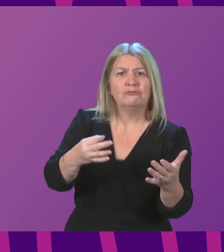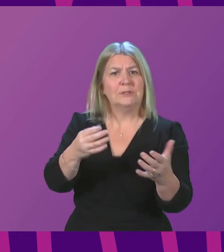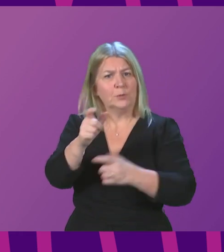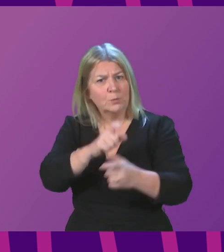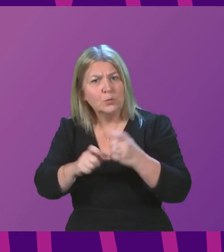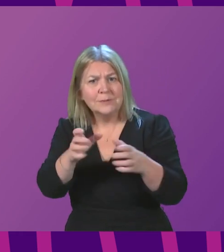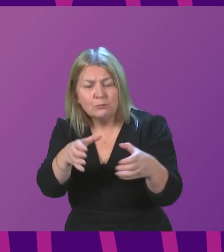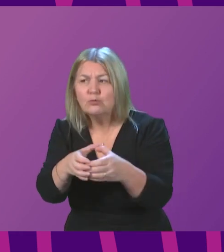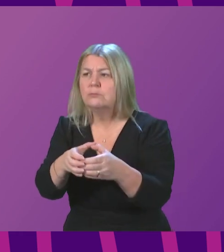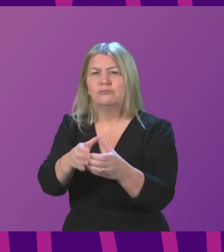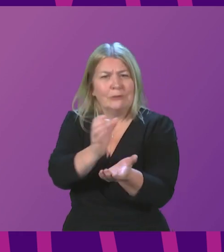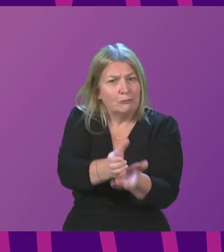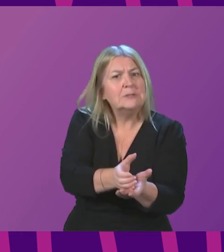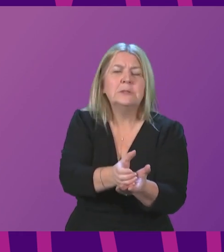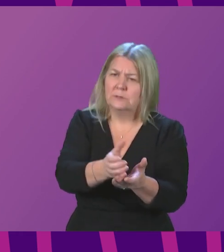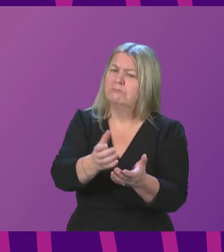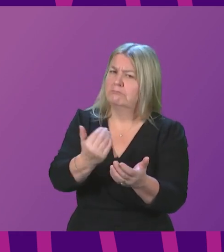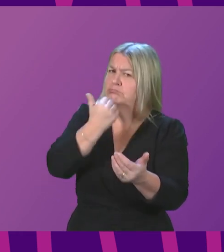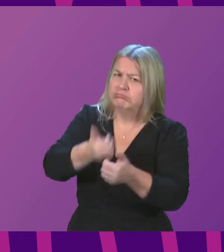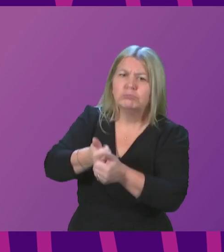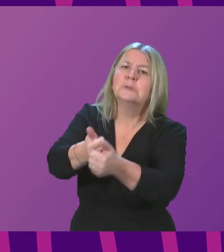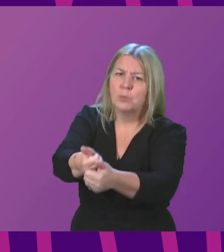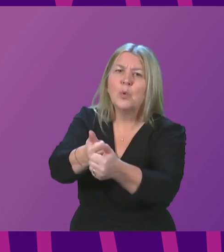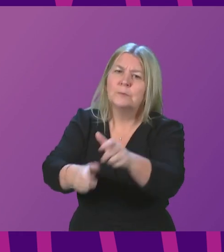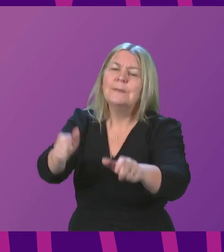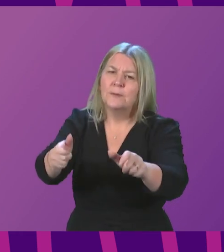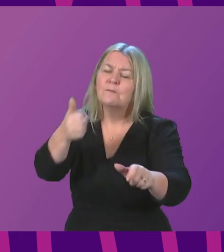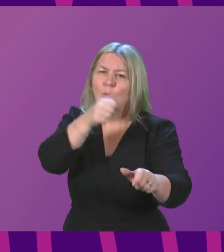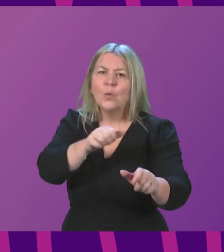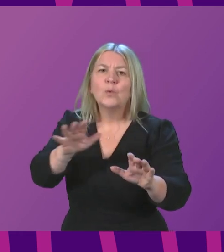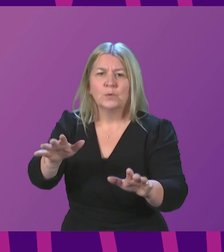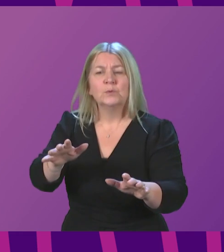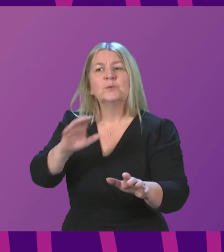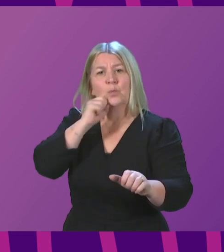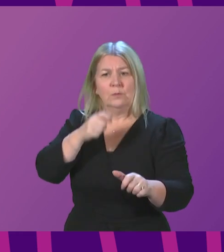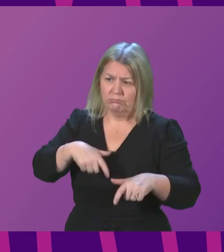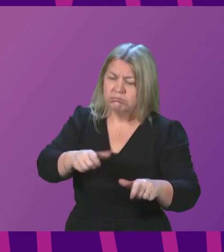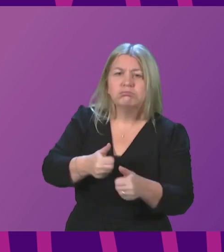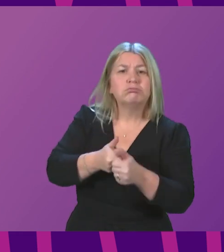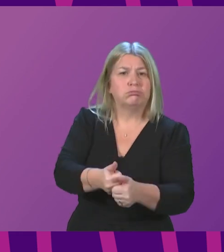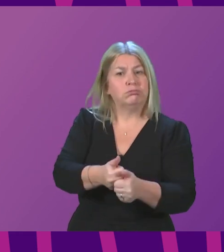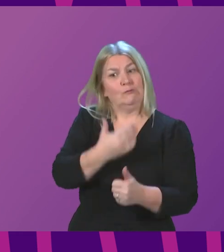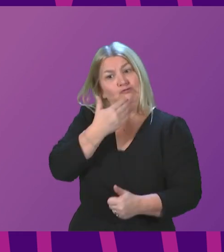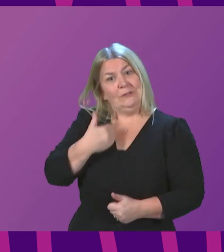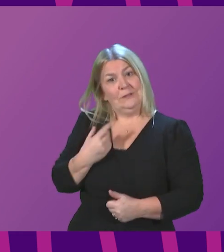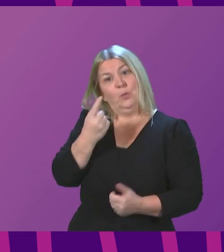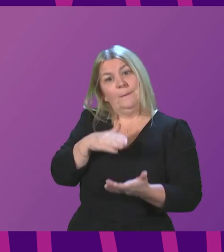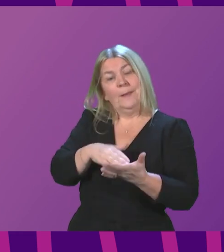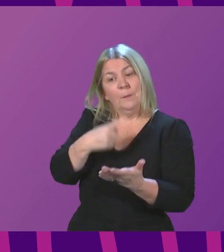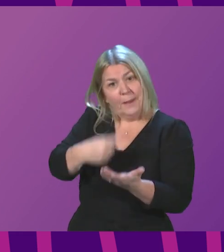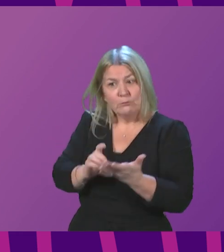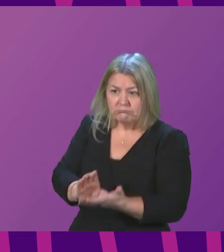users and the Scottish government is committed to supporting them as much as possible we recently for example invested £1 million to support organisations